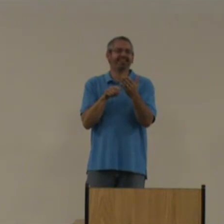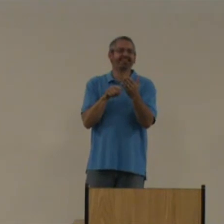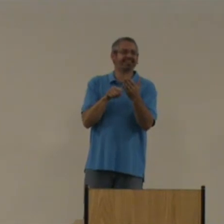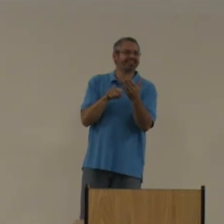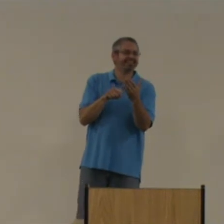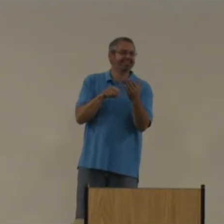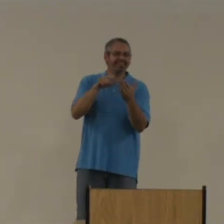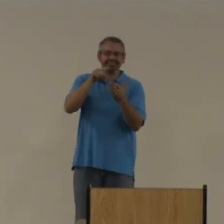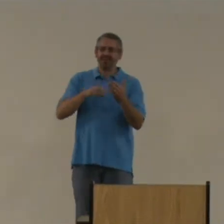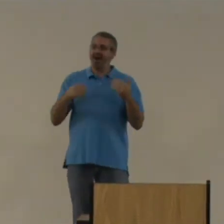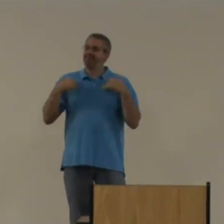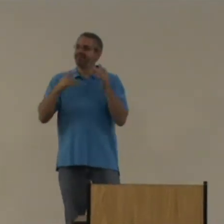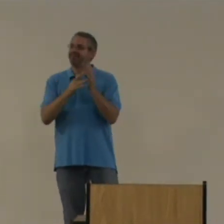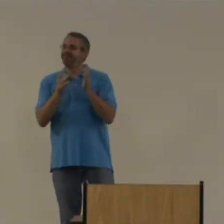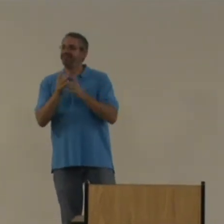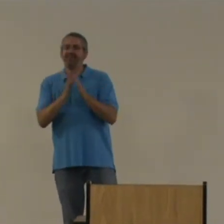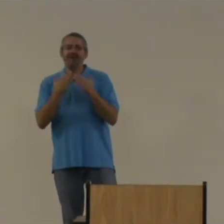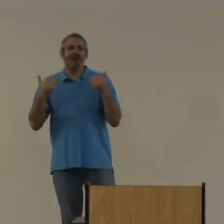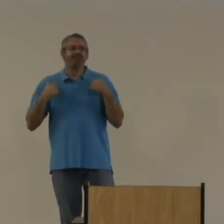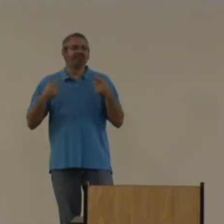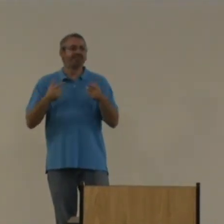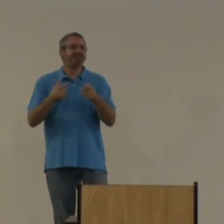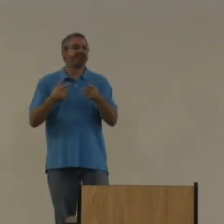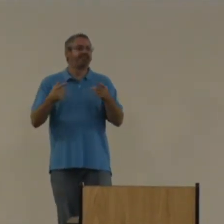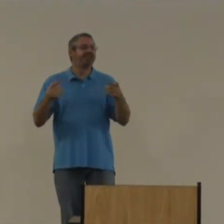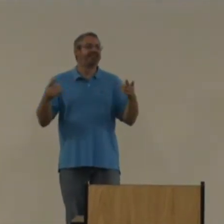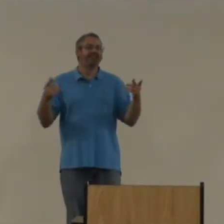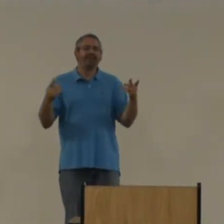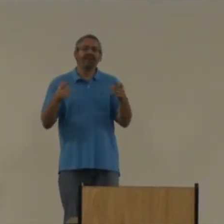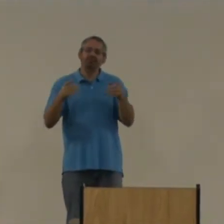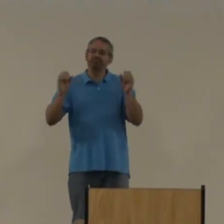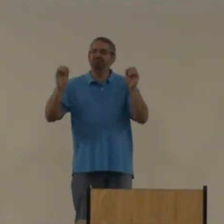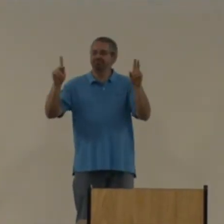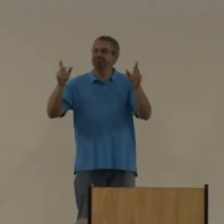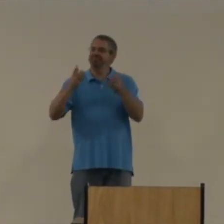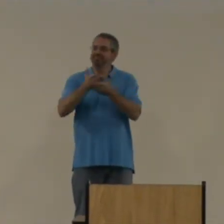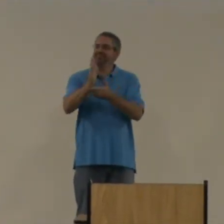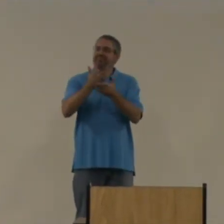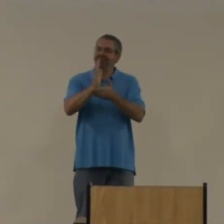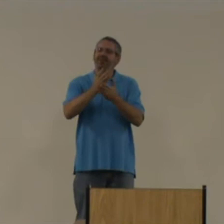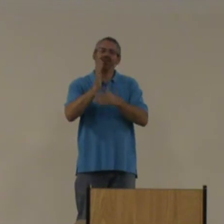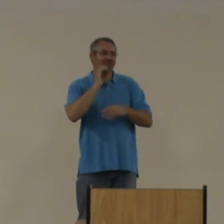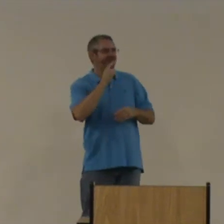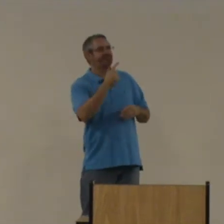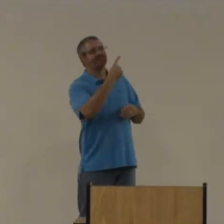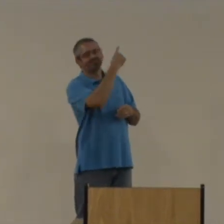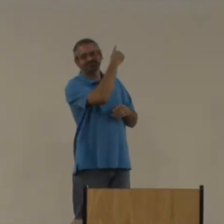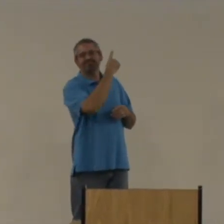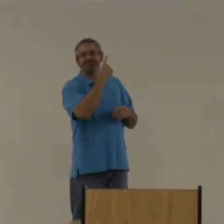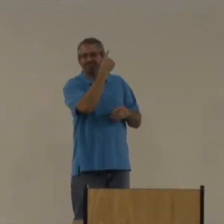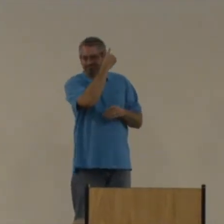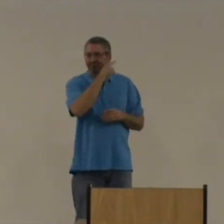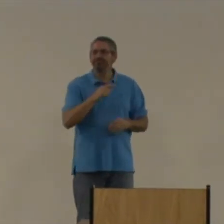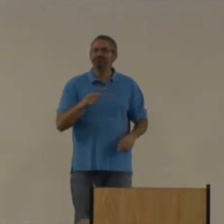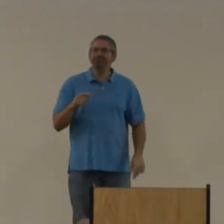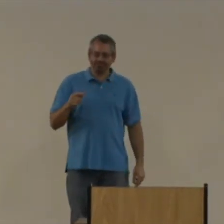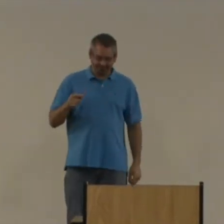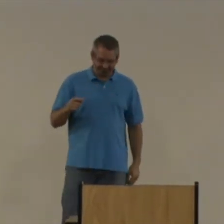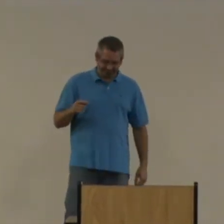down that. That would be the whole verse. And that would be Bible. Well, that's the theme of the